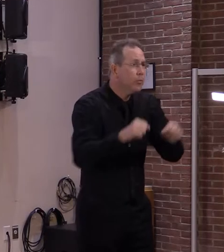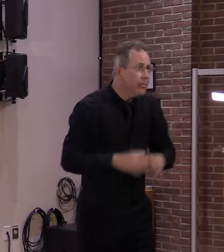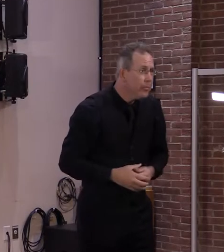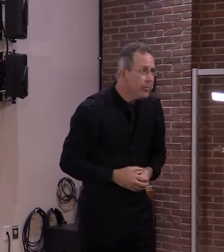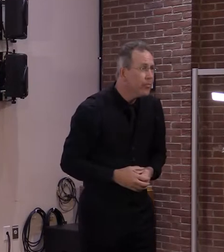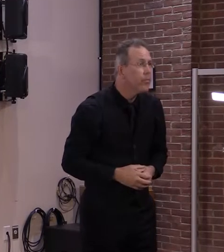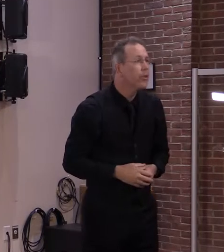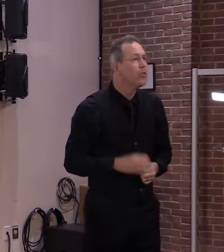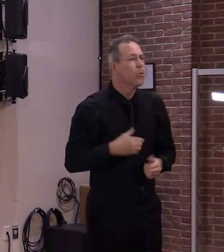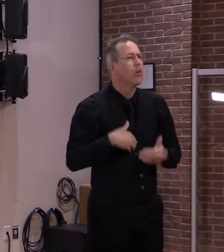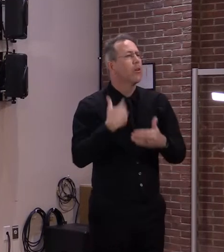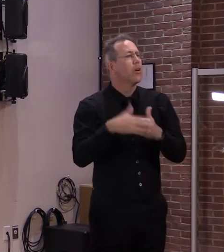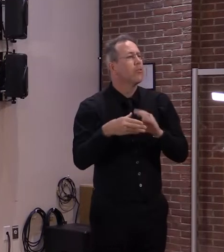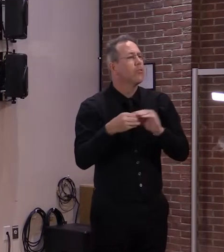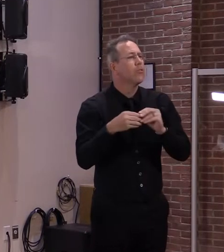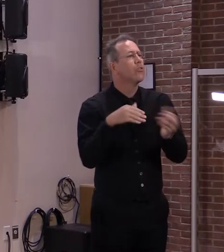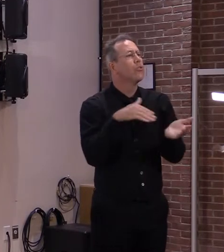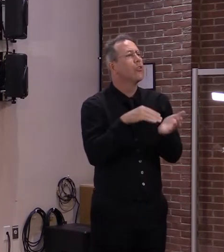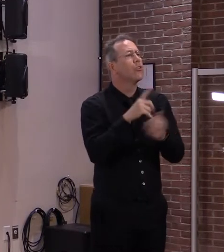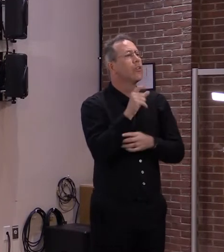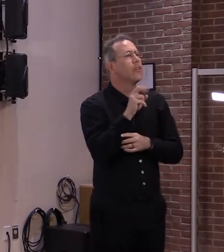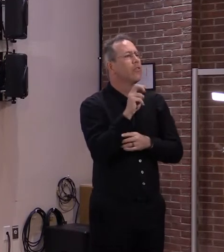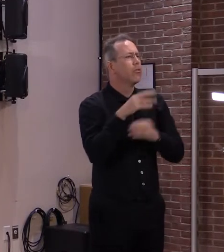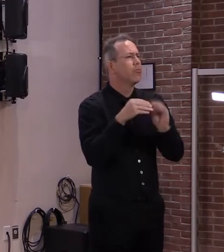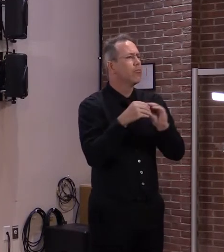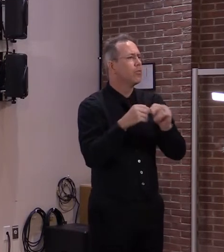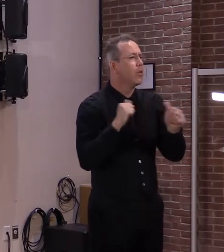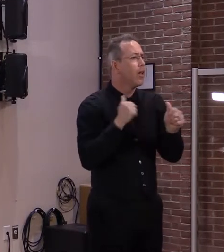turn it over to Dr. Levine for a health update.